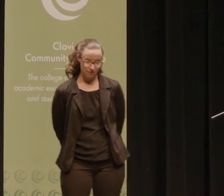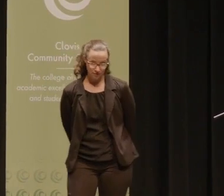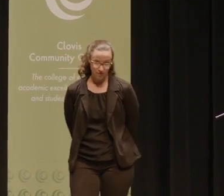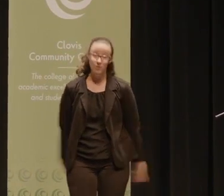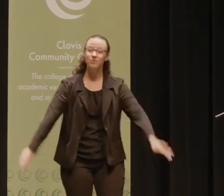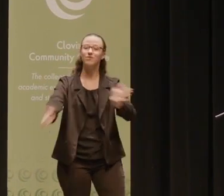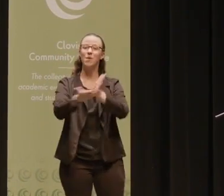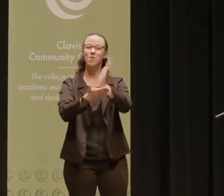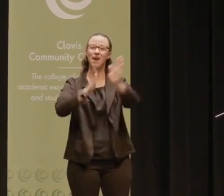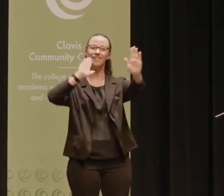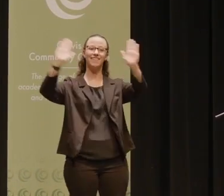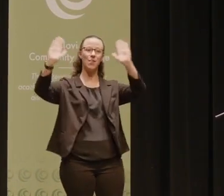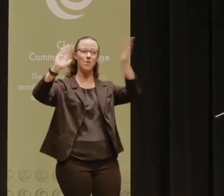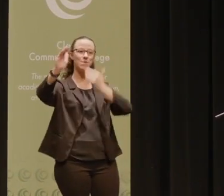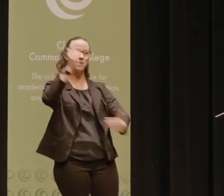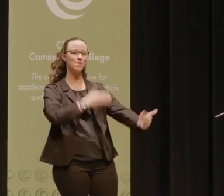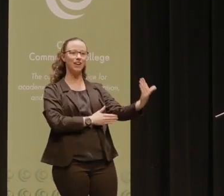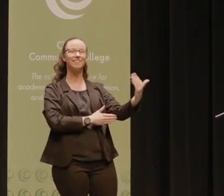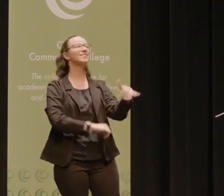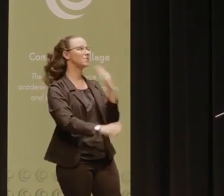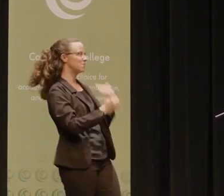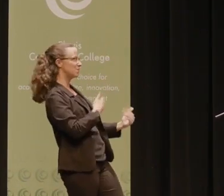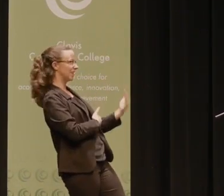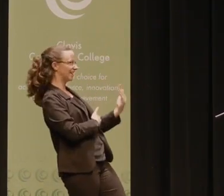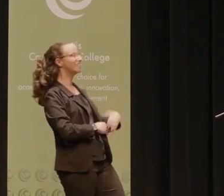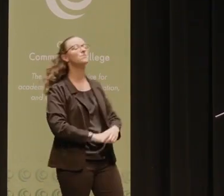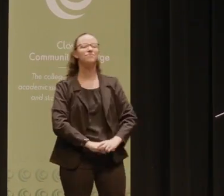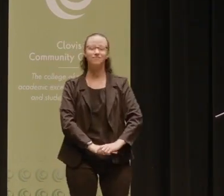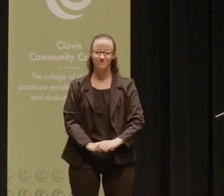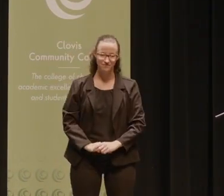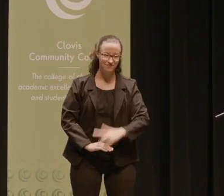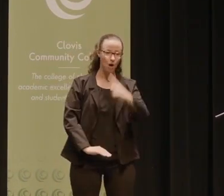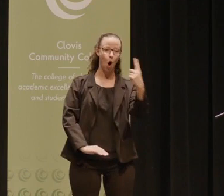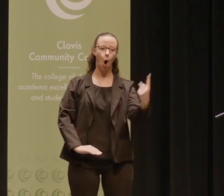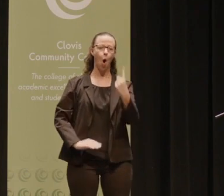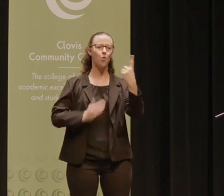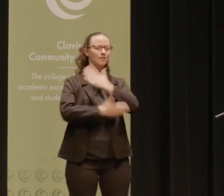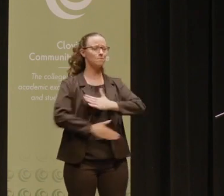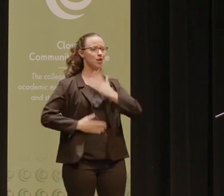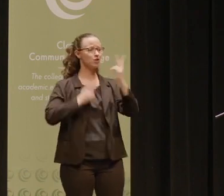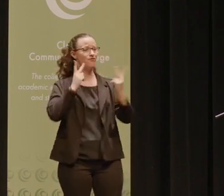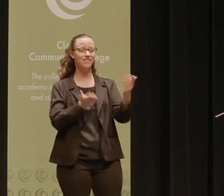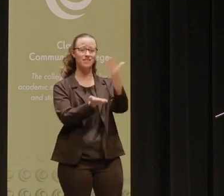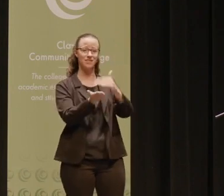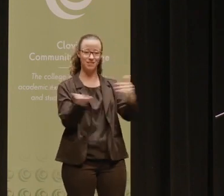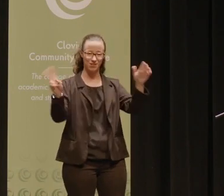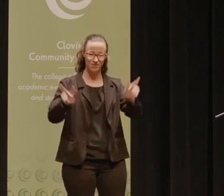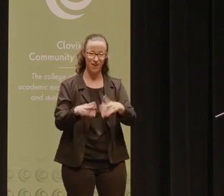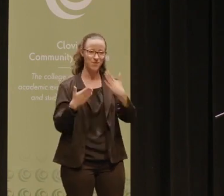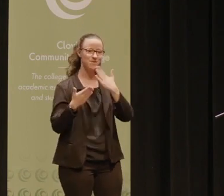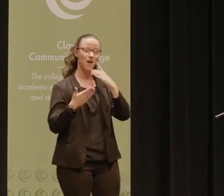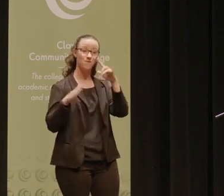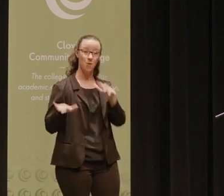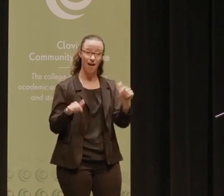All right, hello, good morning. It is always always a pleasure to visit the Central Valley. Thank you for